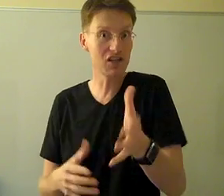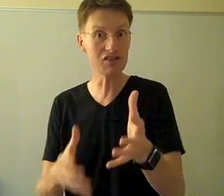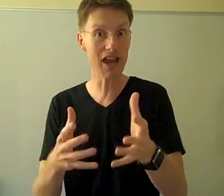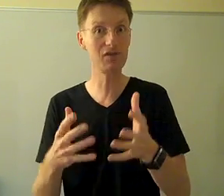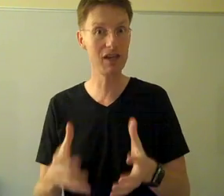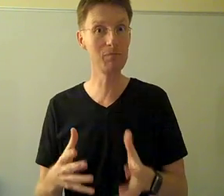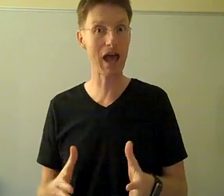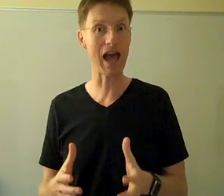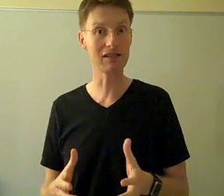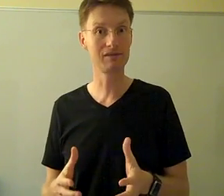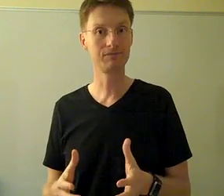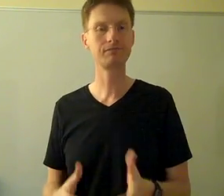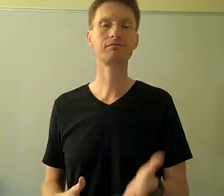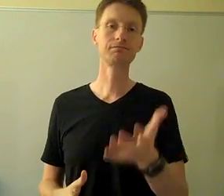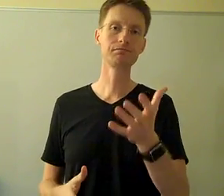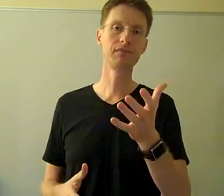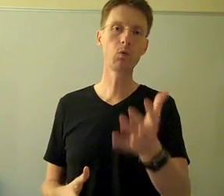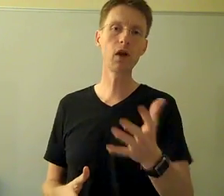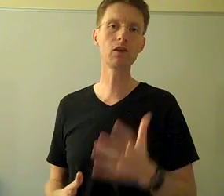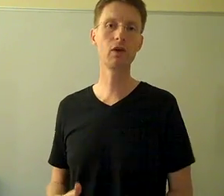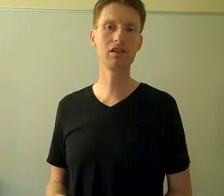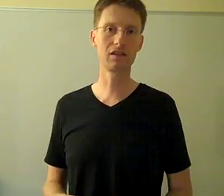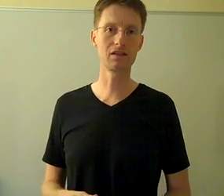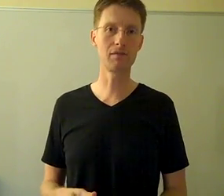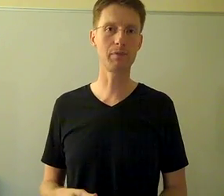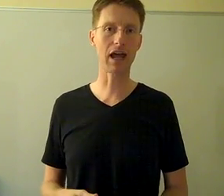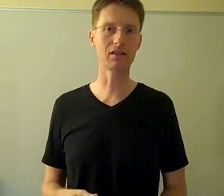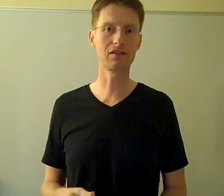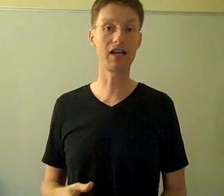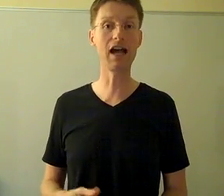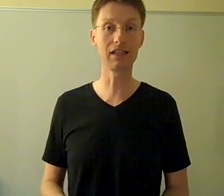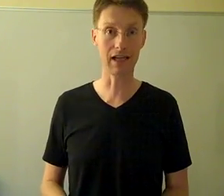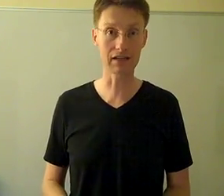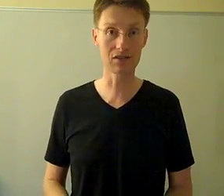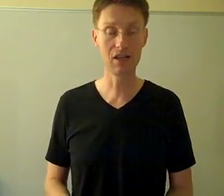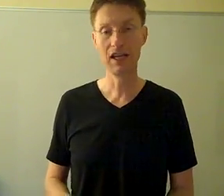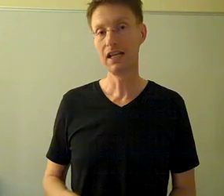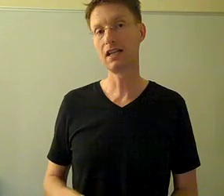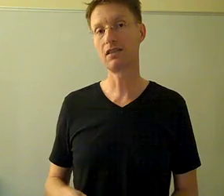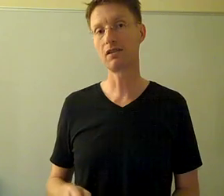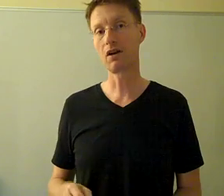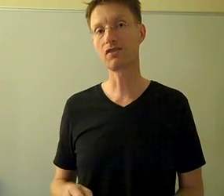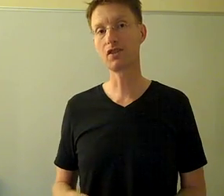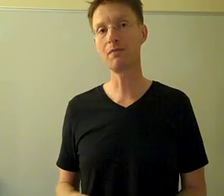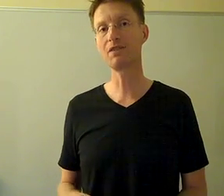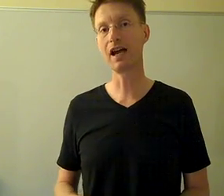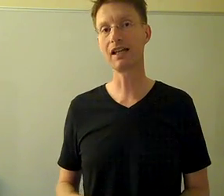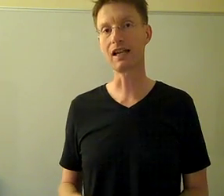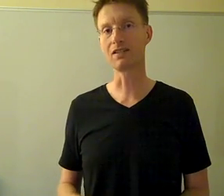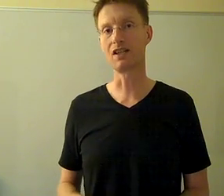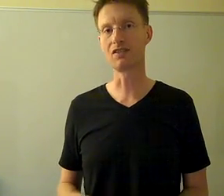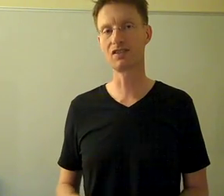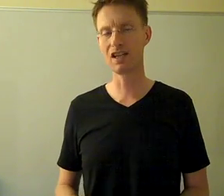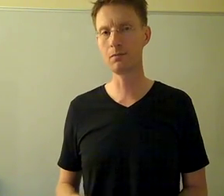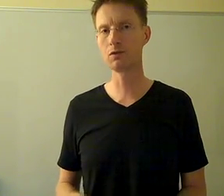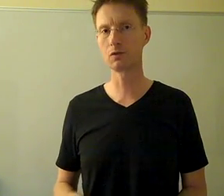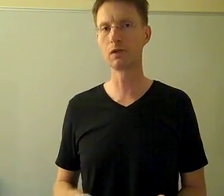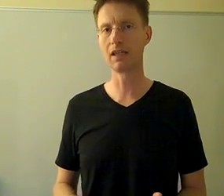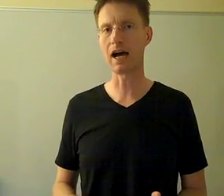doesn't have the impact. Now, one of the ways that this impacts dialects is that there are some dialects that seem to rely